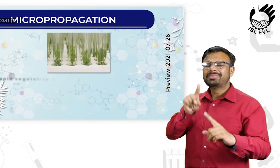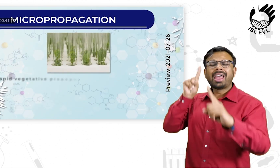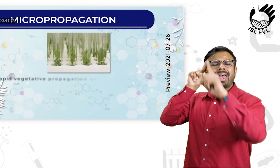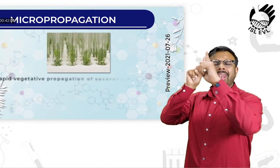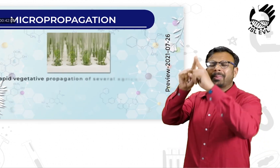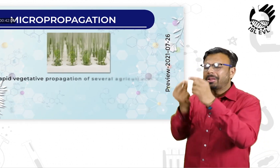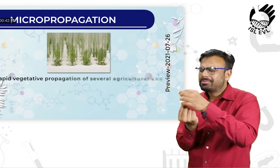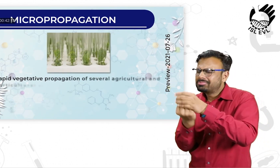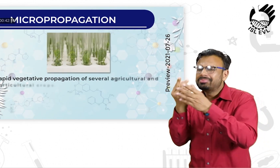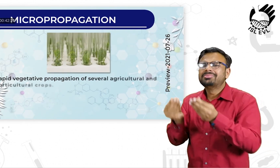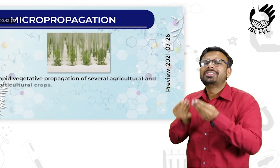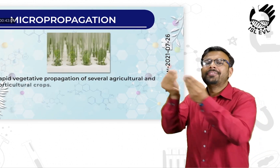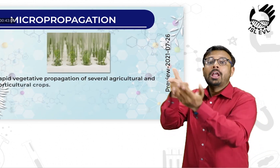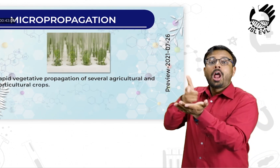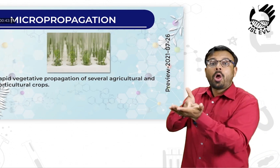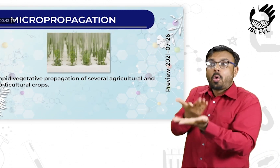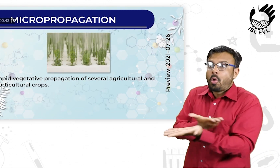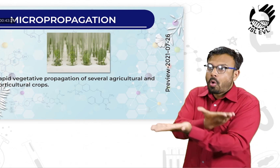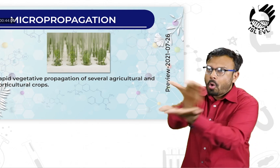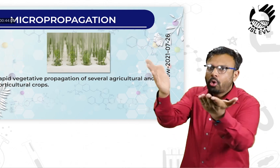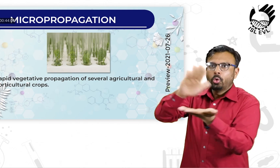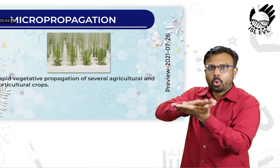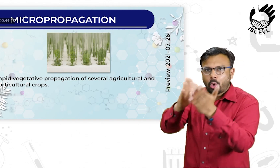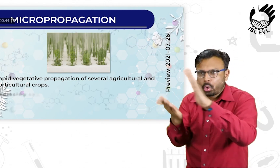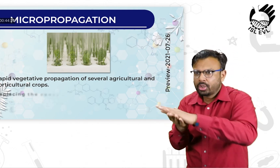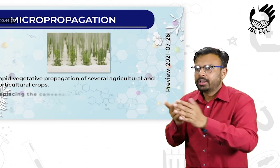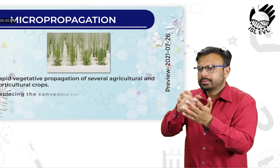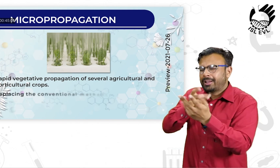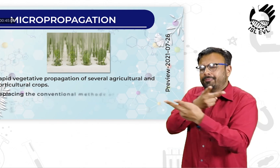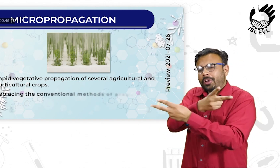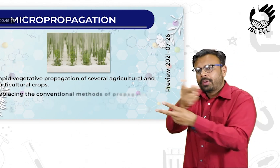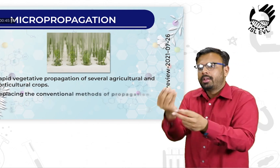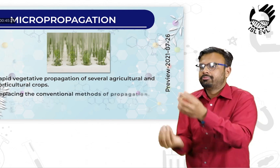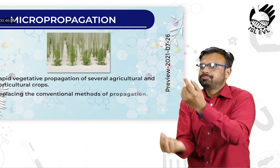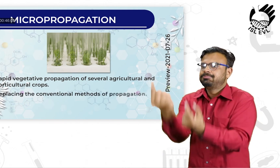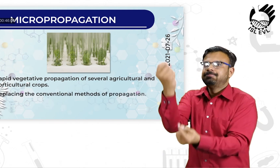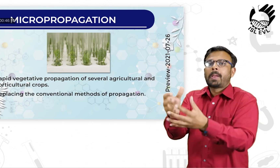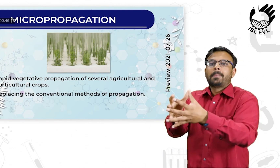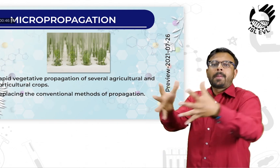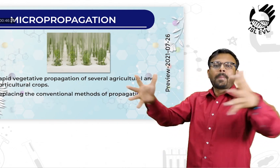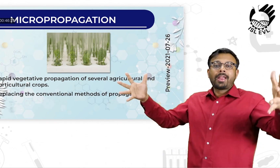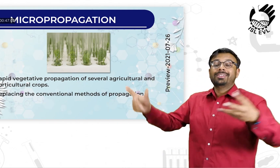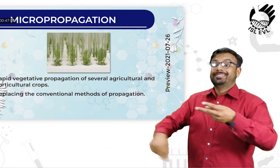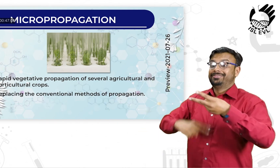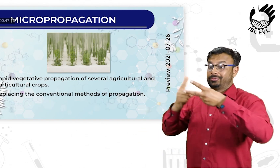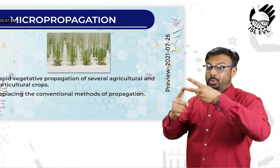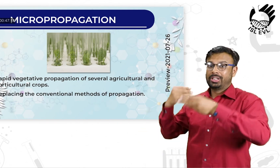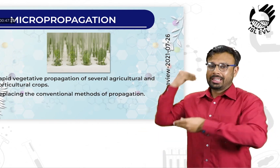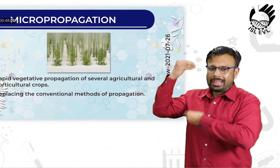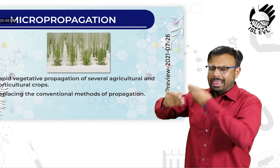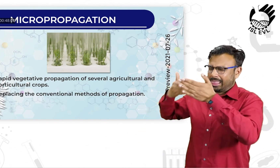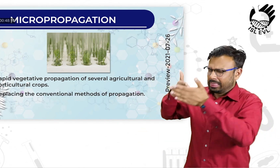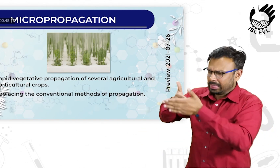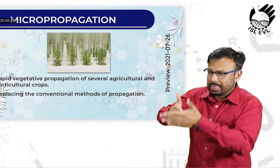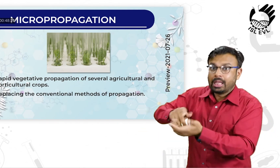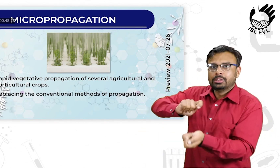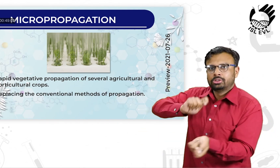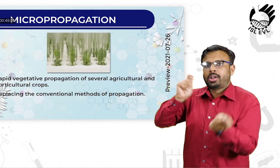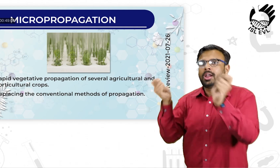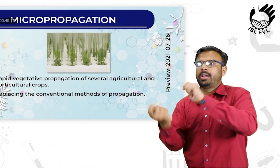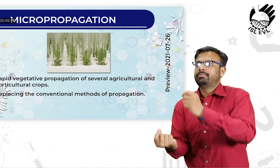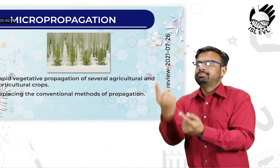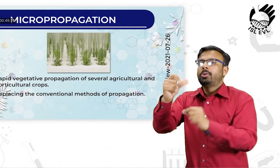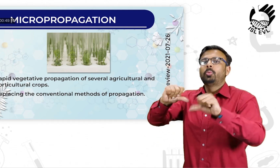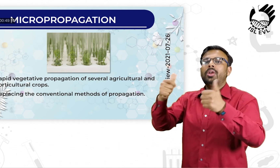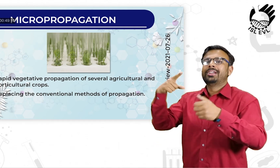Micropropagation. Rapid vegetative propagation of several agricultural and horticultural crops. Replacing the conventional methods